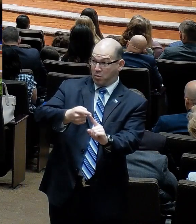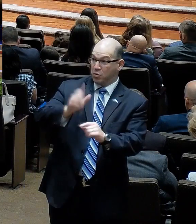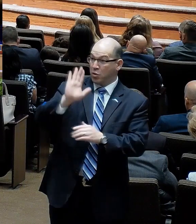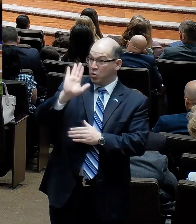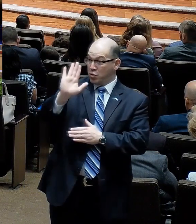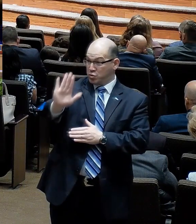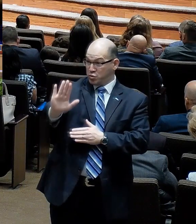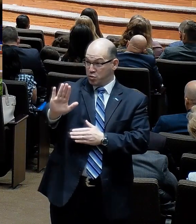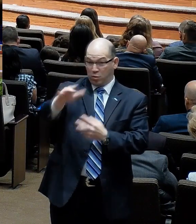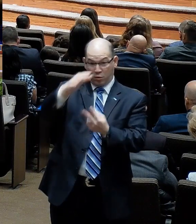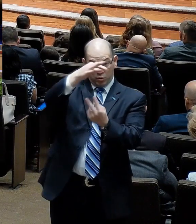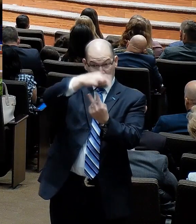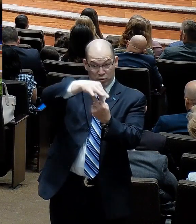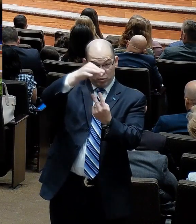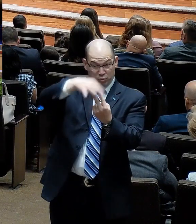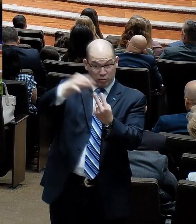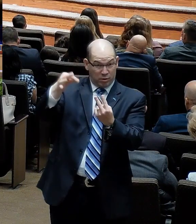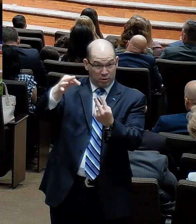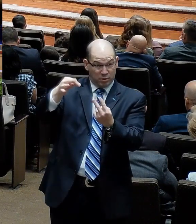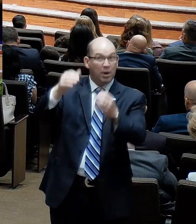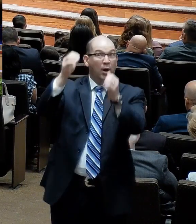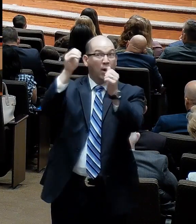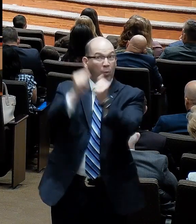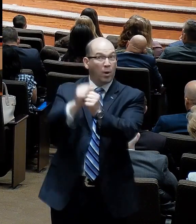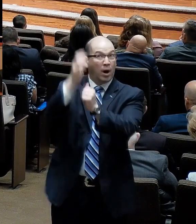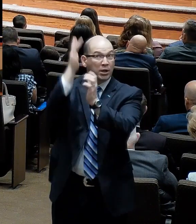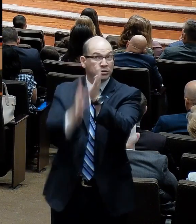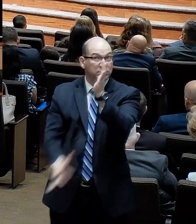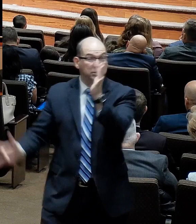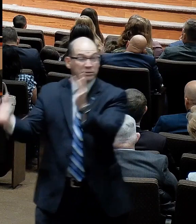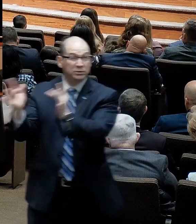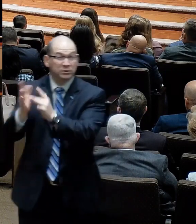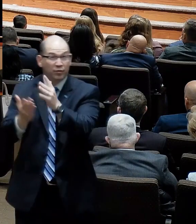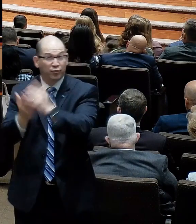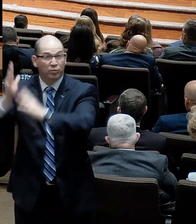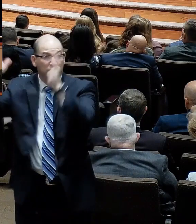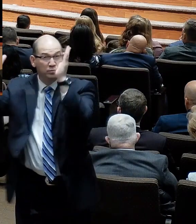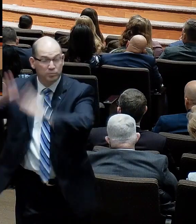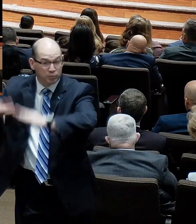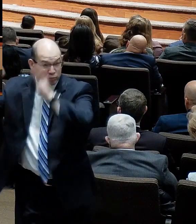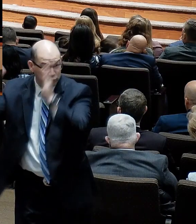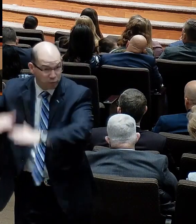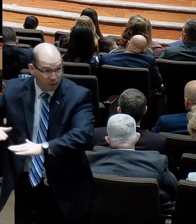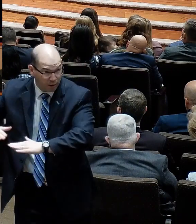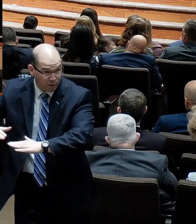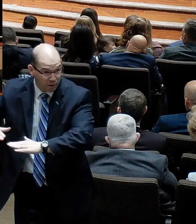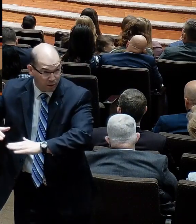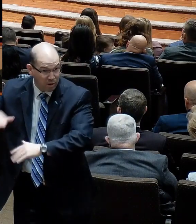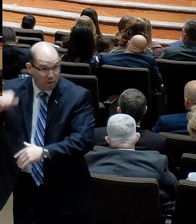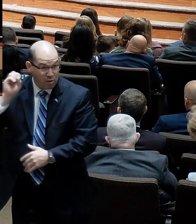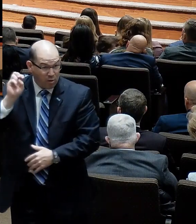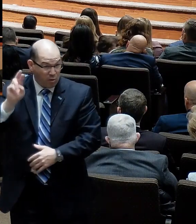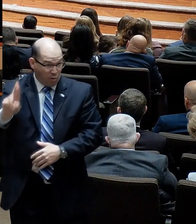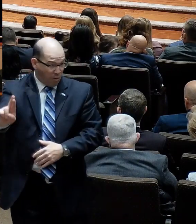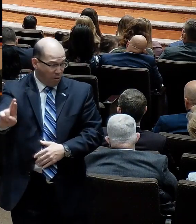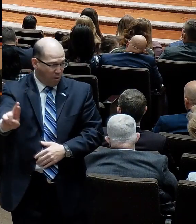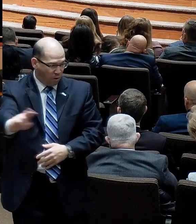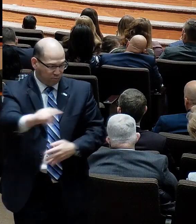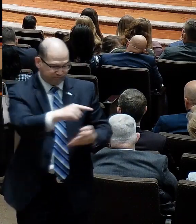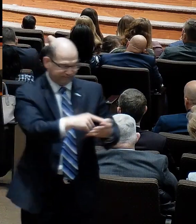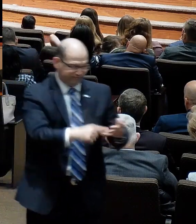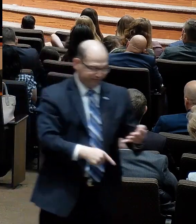a church family. My message to you tonight is simple. Ask God to give you the wisdom to thank God for the trial.